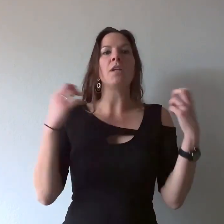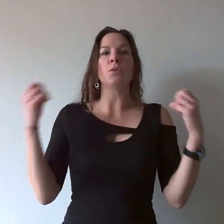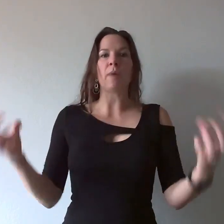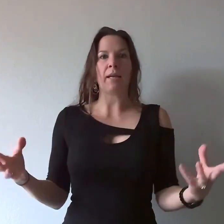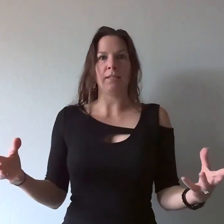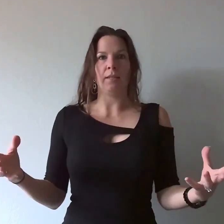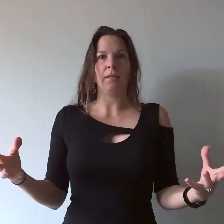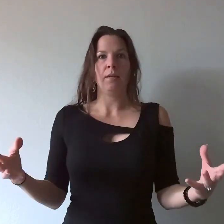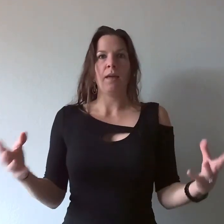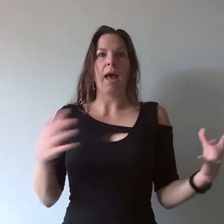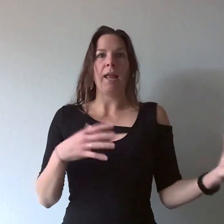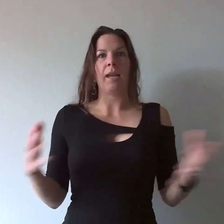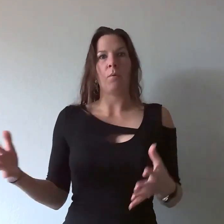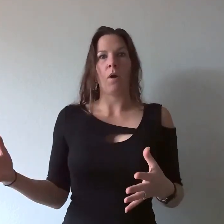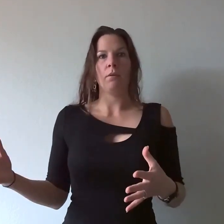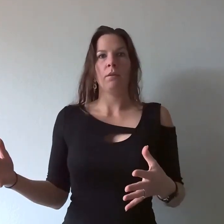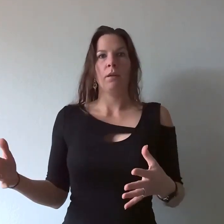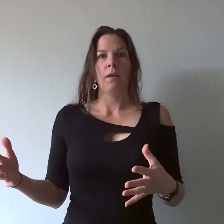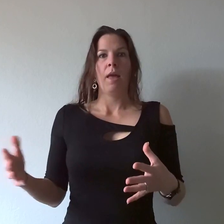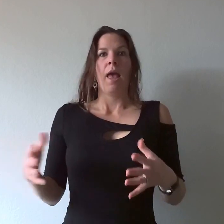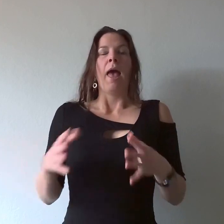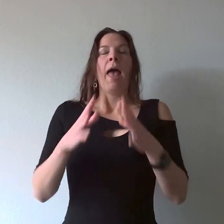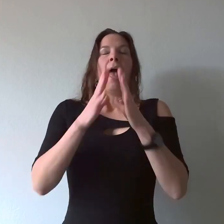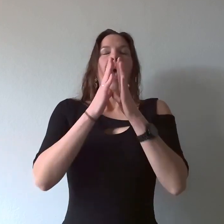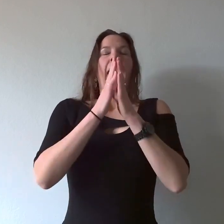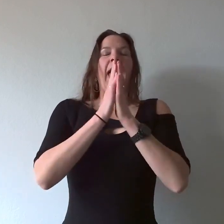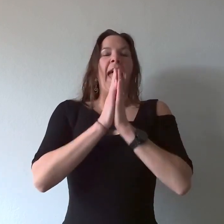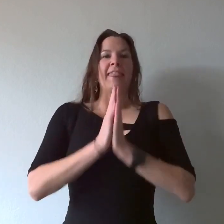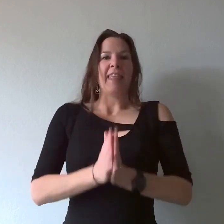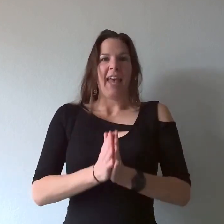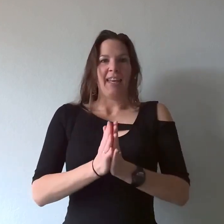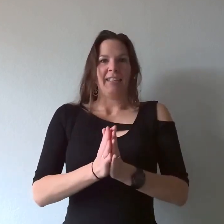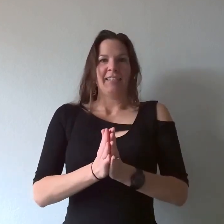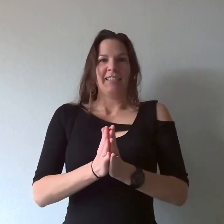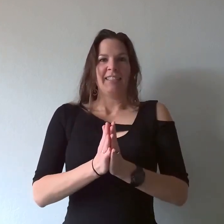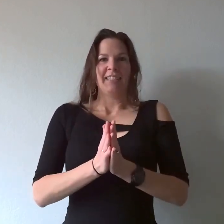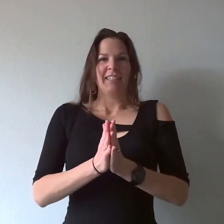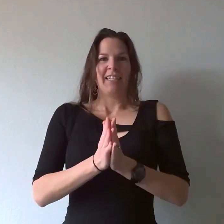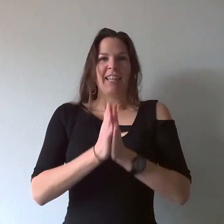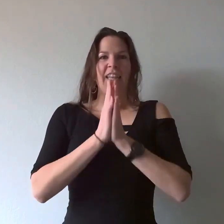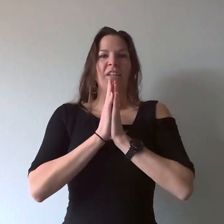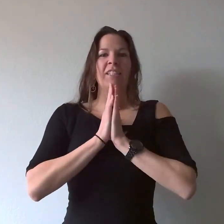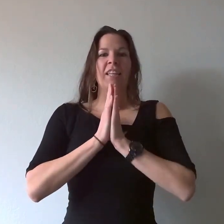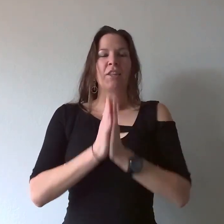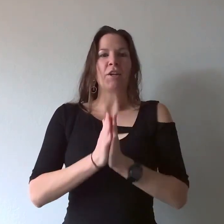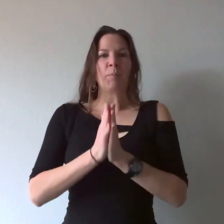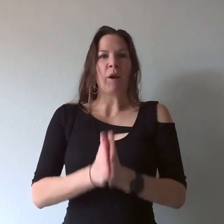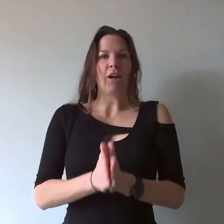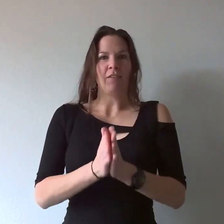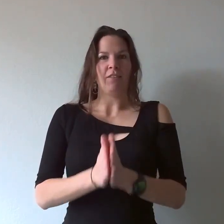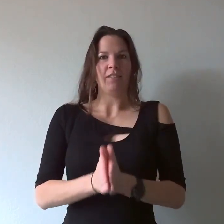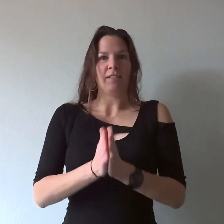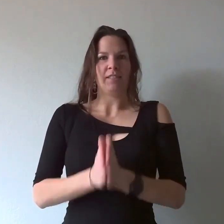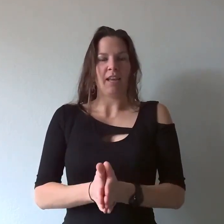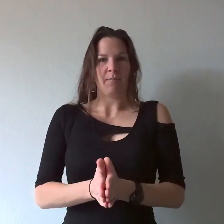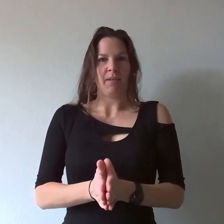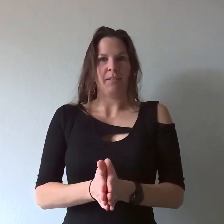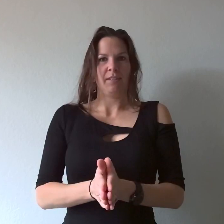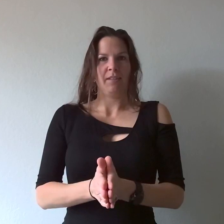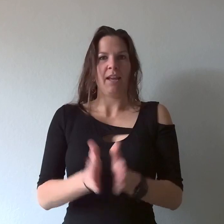directed at anyone and then there's a third part of this assignment and